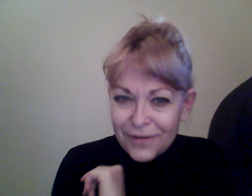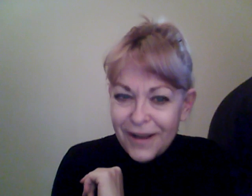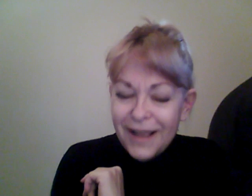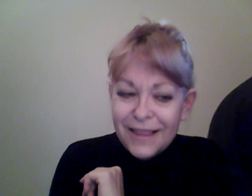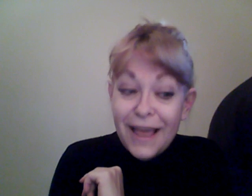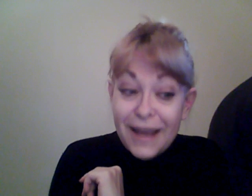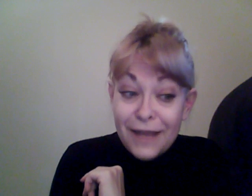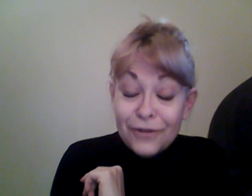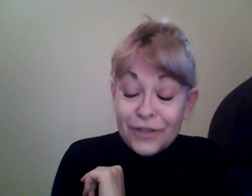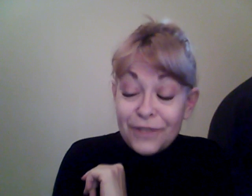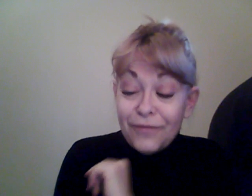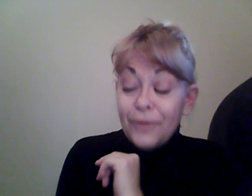that energy flow.